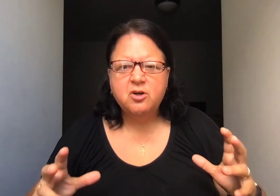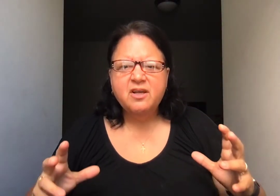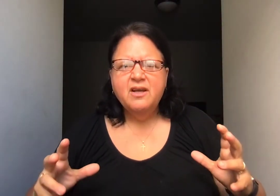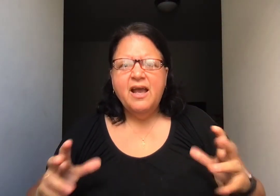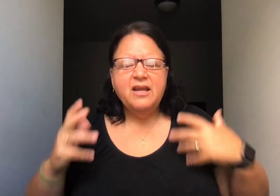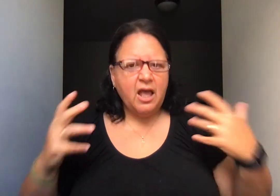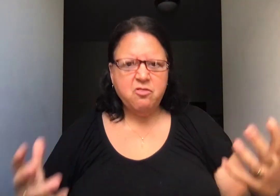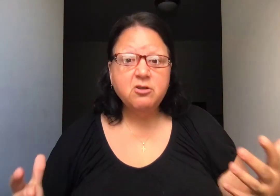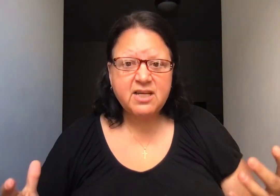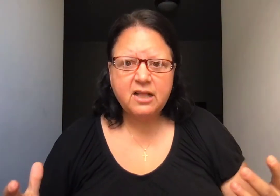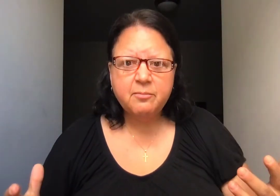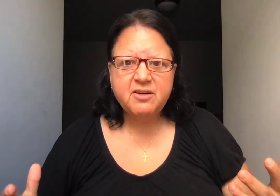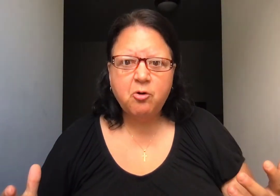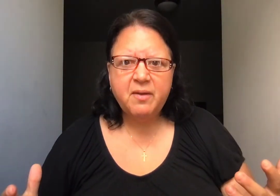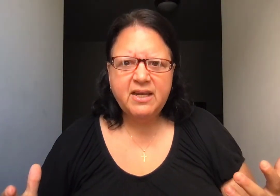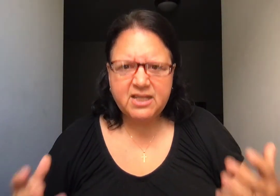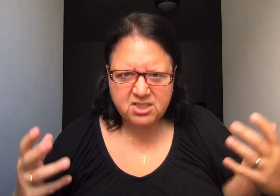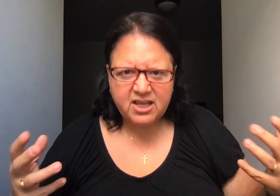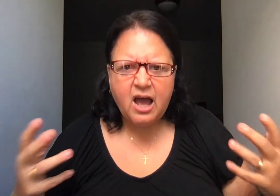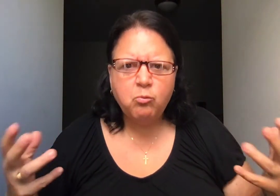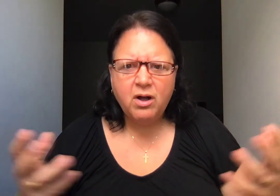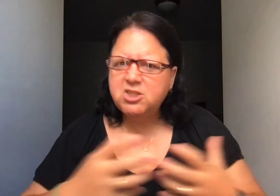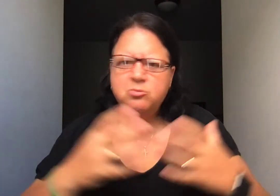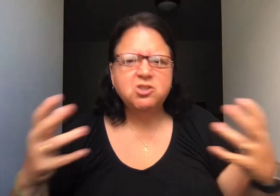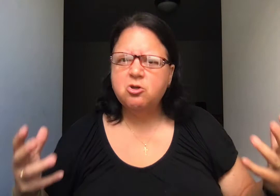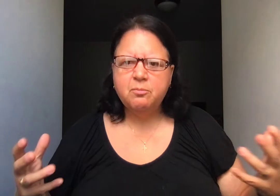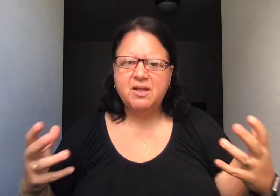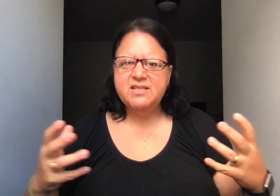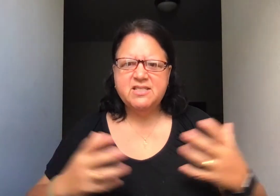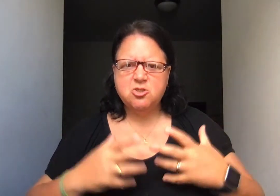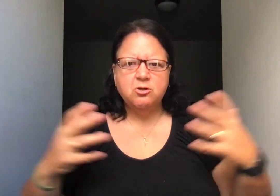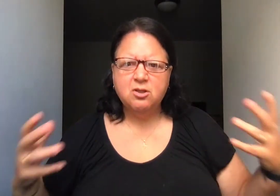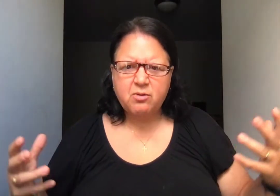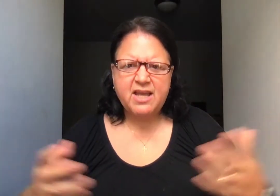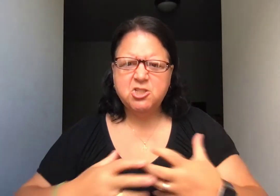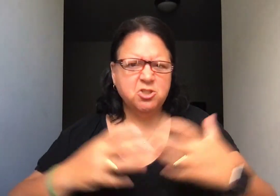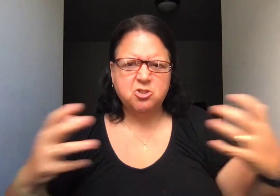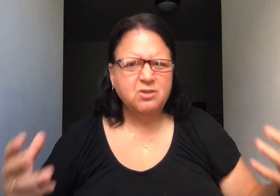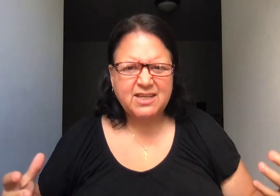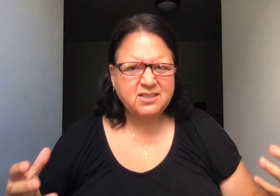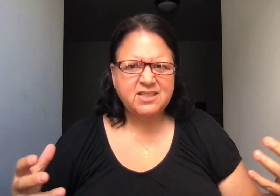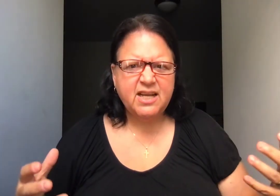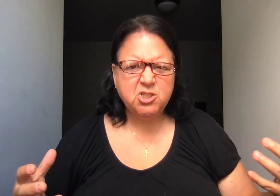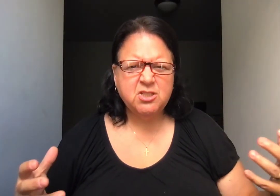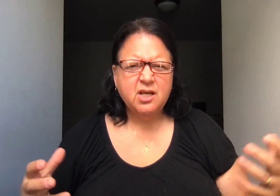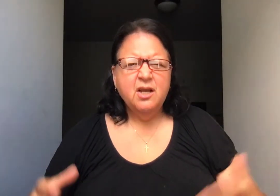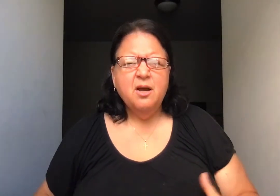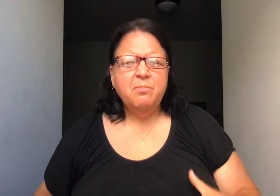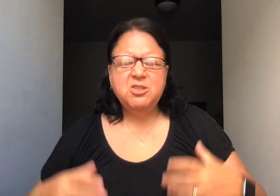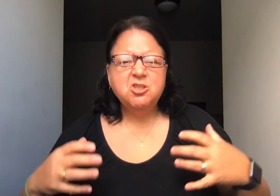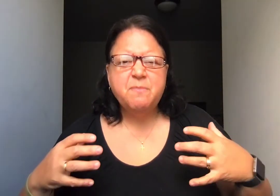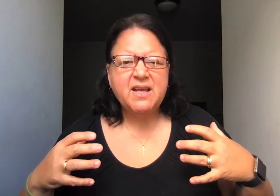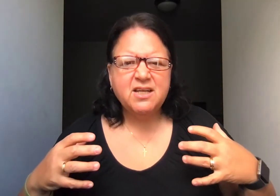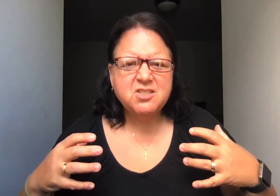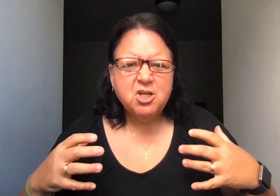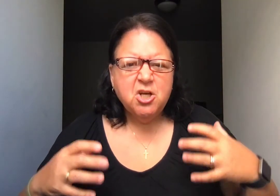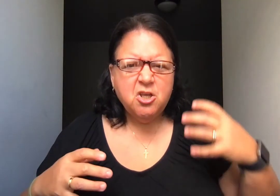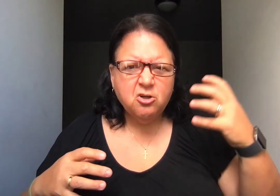and there's an element of obedience. God wants you in certain places, certain locations, certain destinations. But just because you're